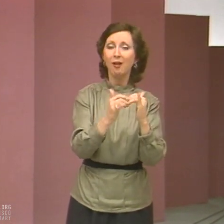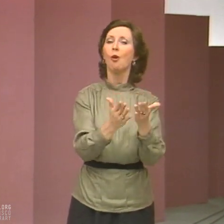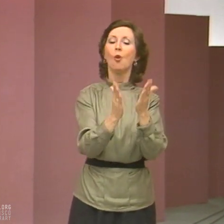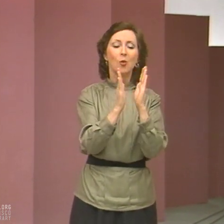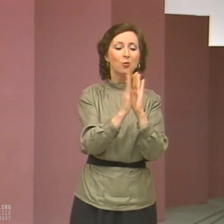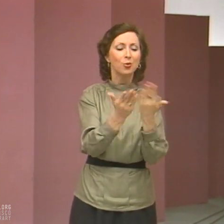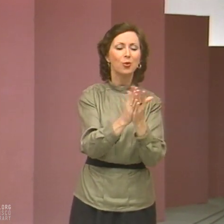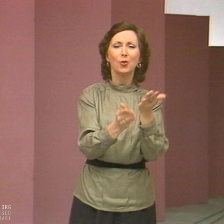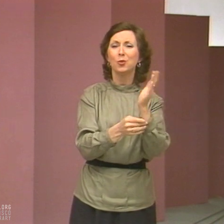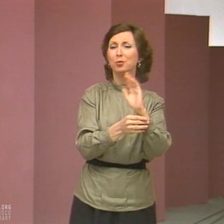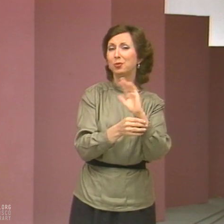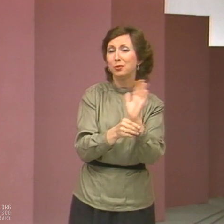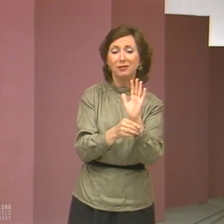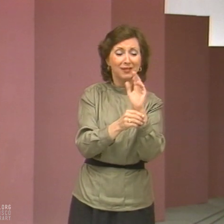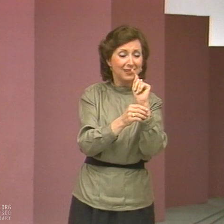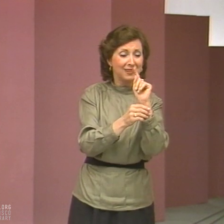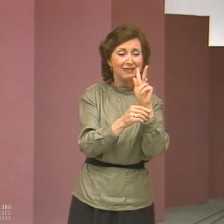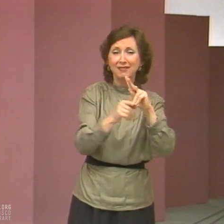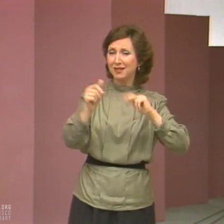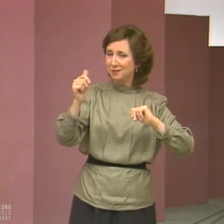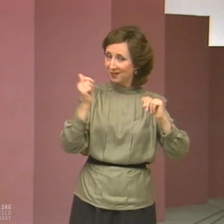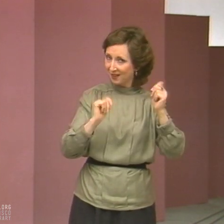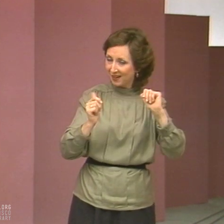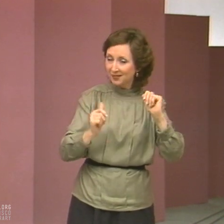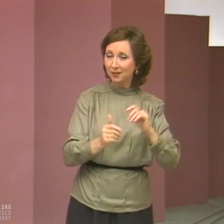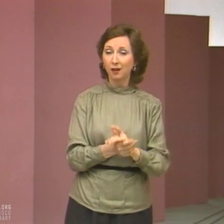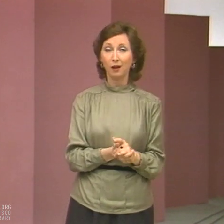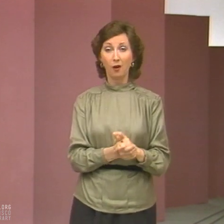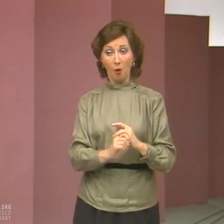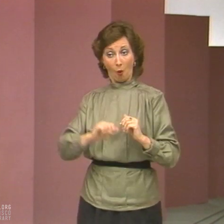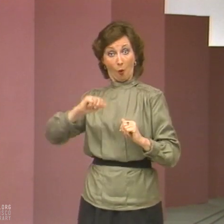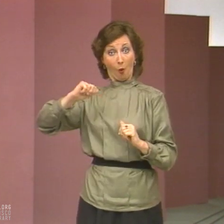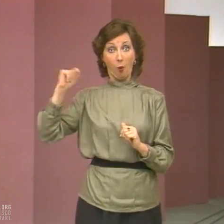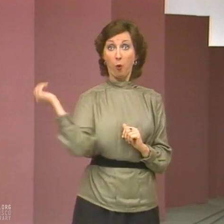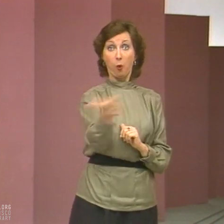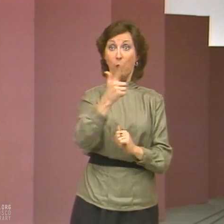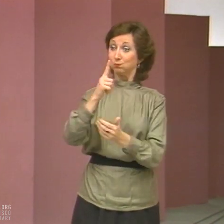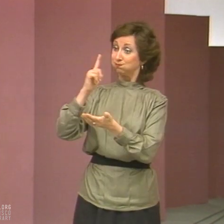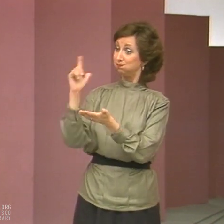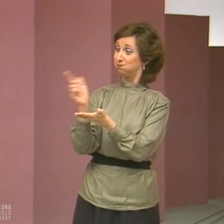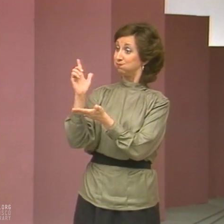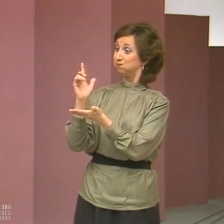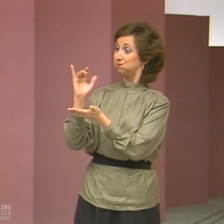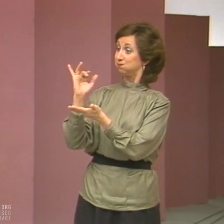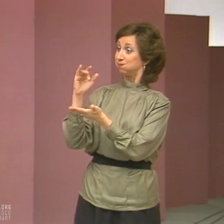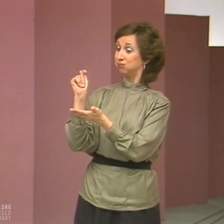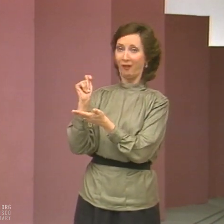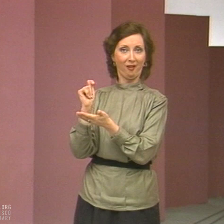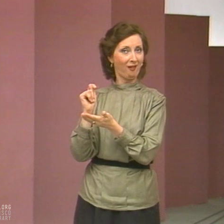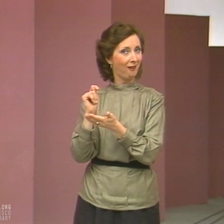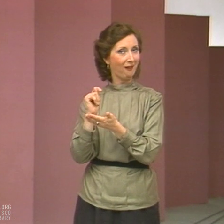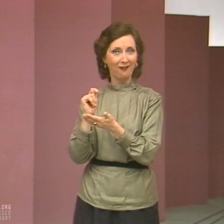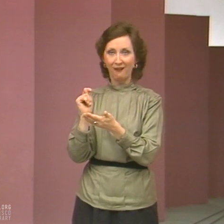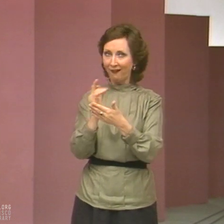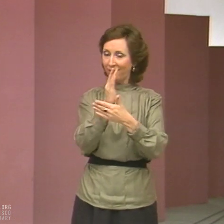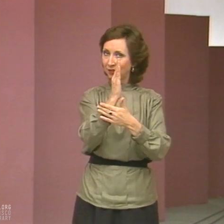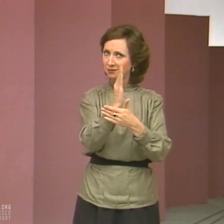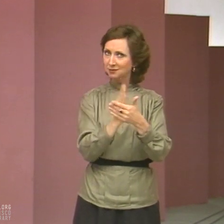we all know, not every book or TV show can be considered literature. Literature consists of